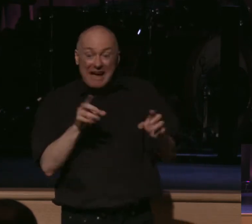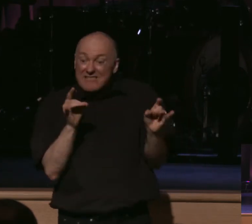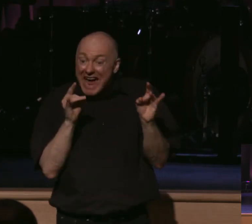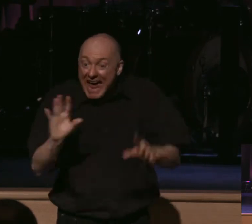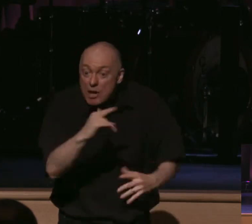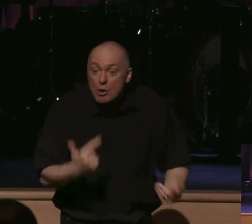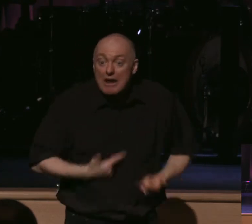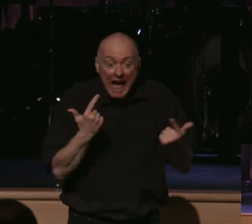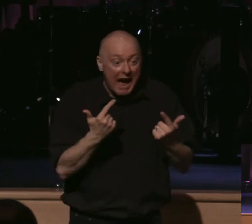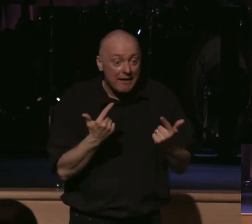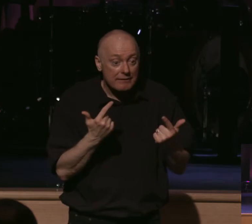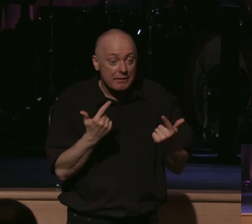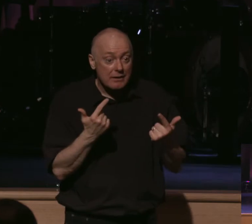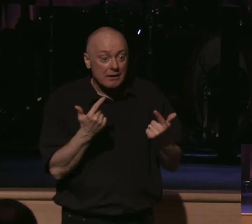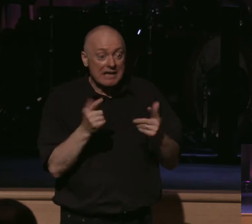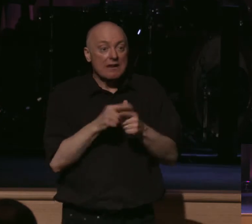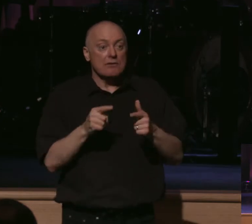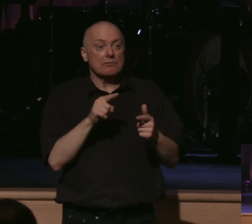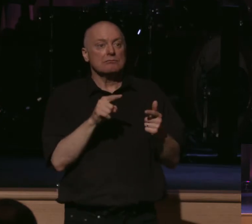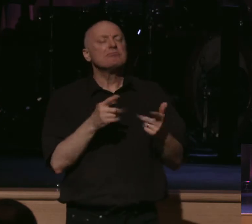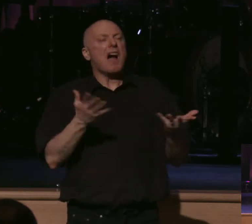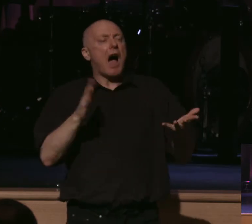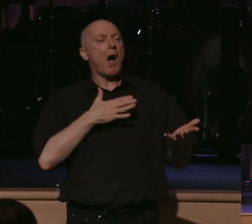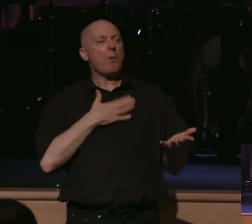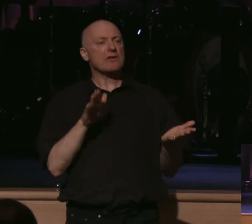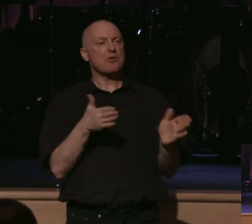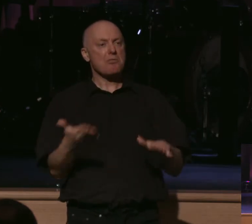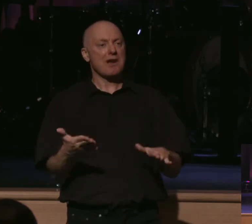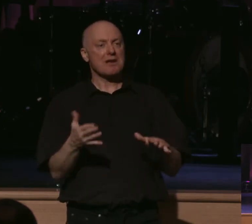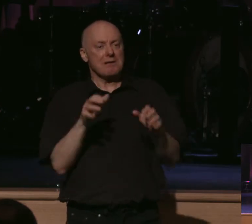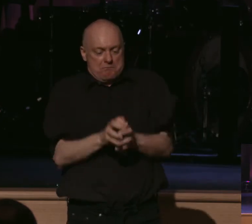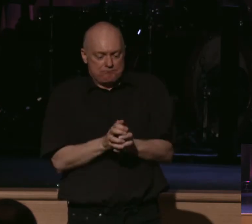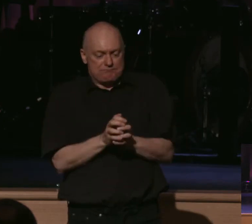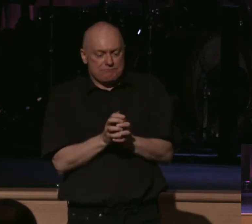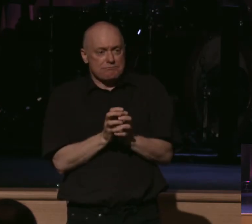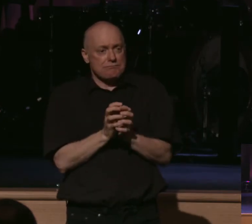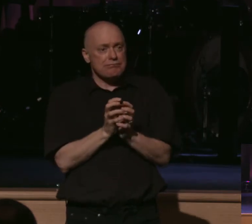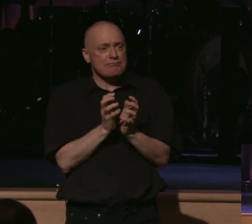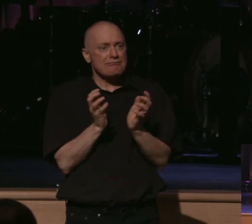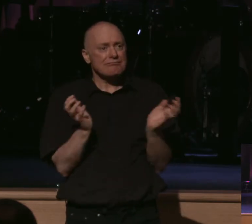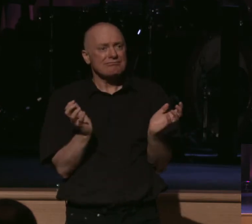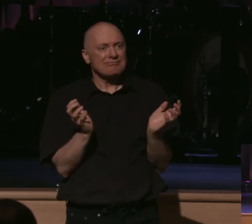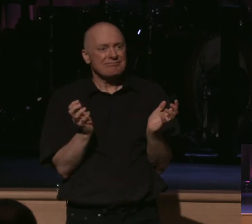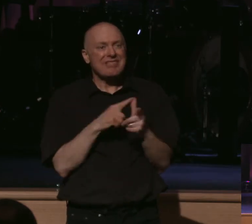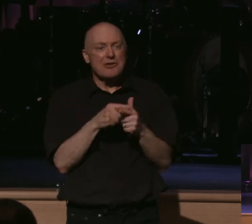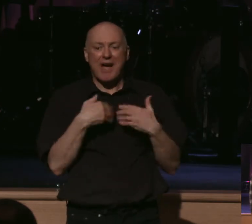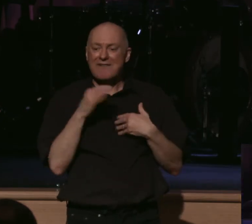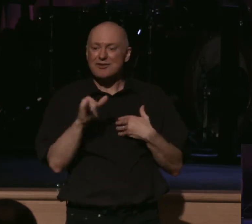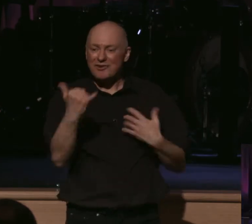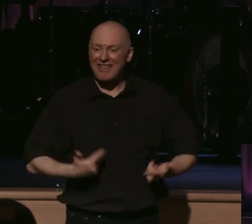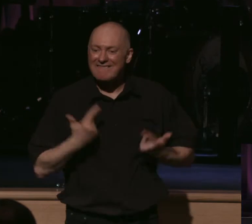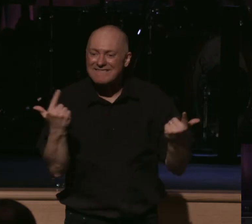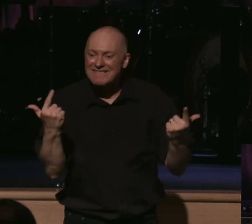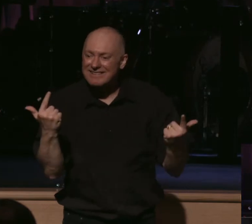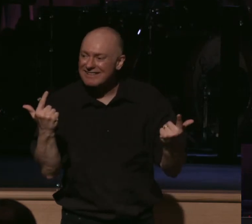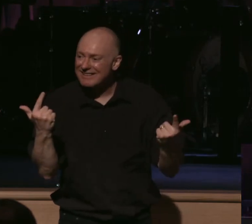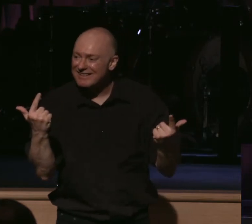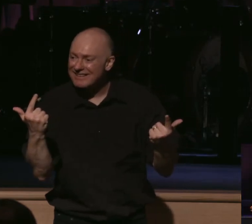whoever dies, who breaks open in this world will keep it for eternal life. That's why the